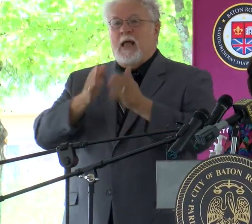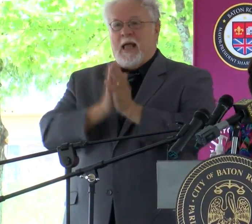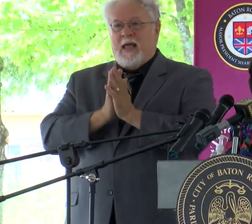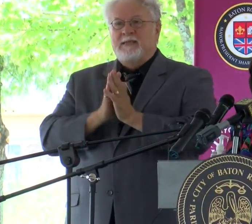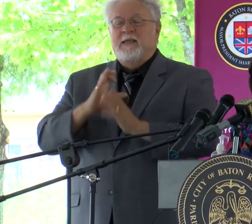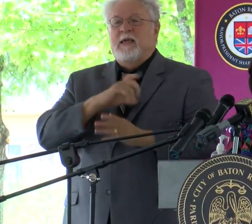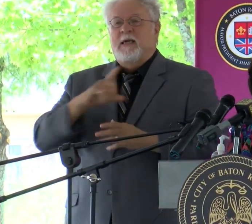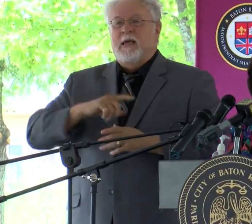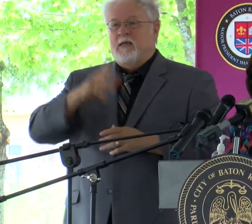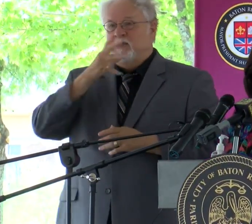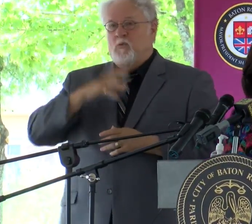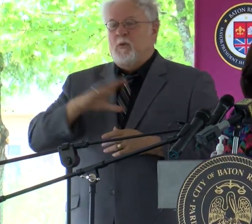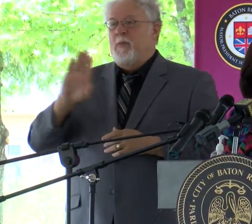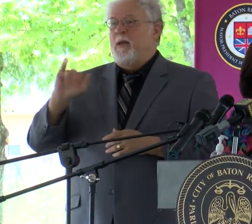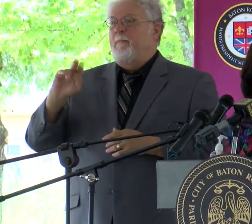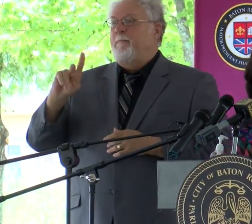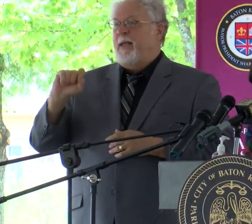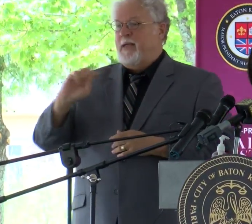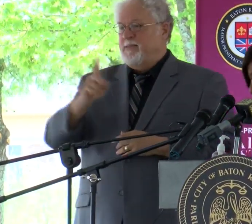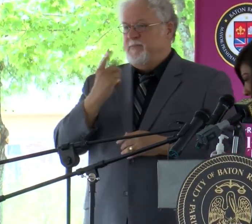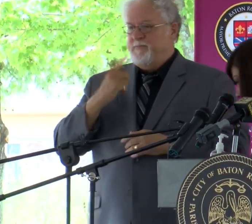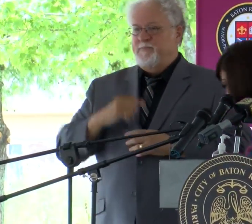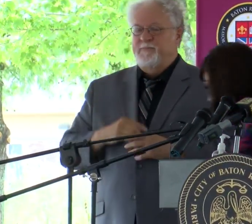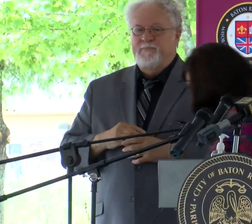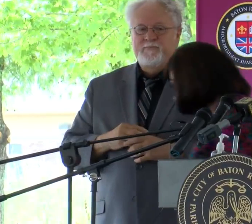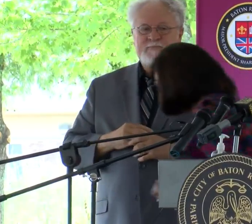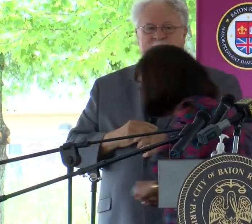Councilwoman Shawna Banks to come up now and speak.